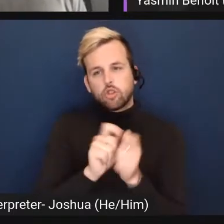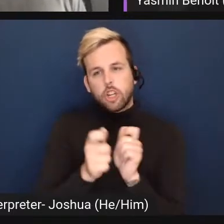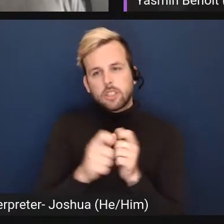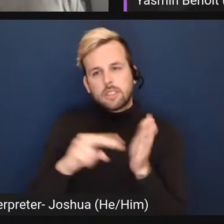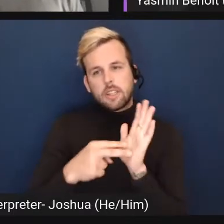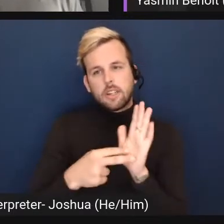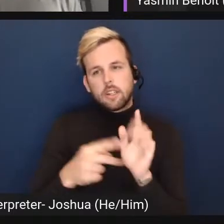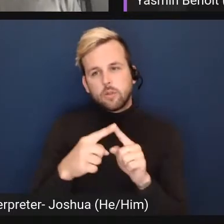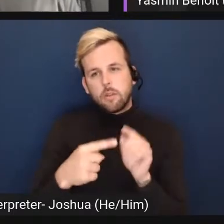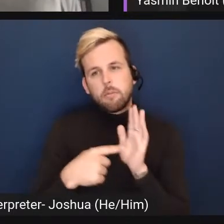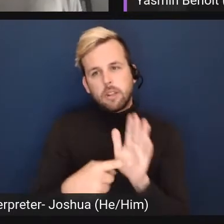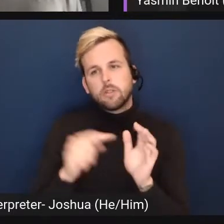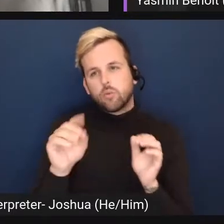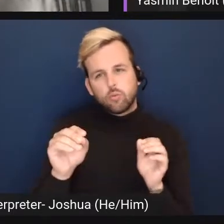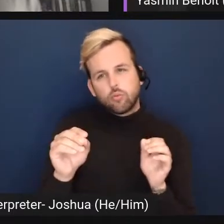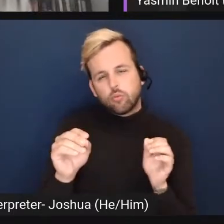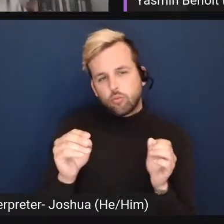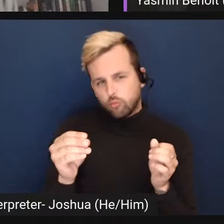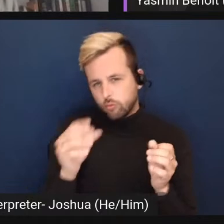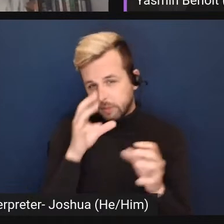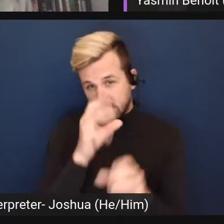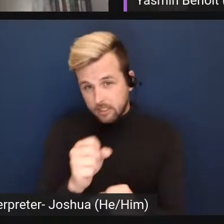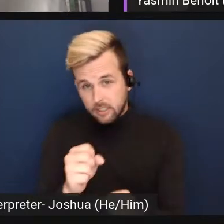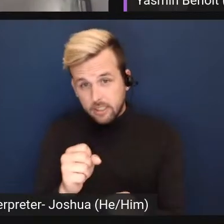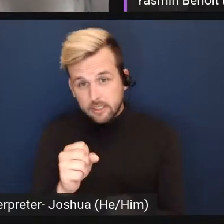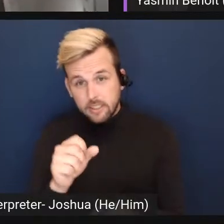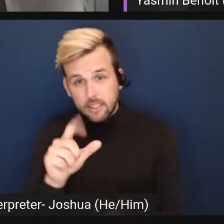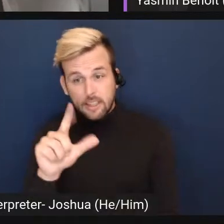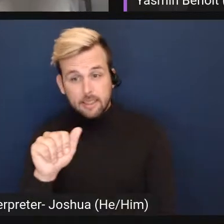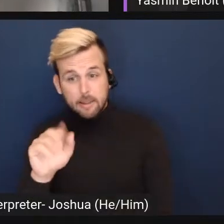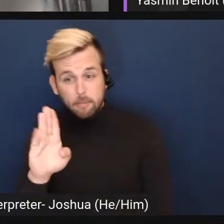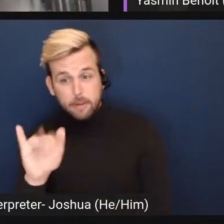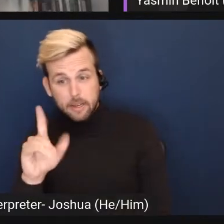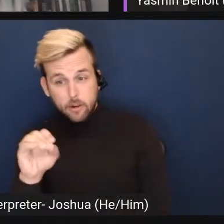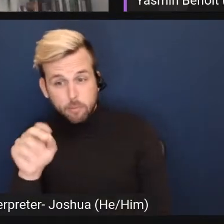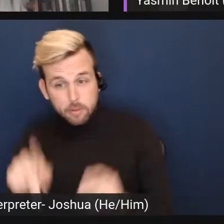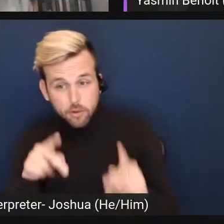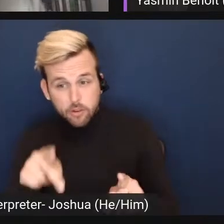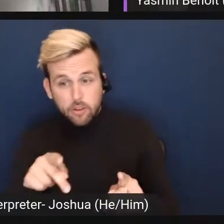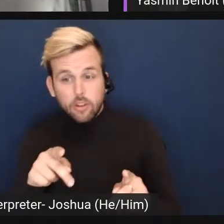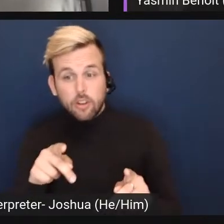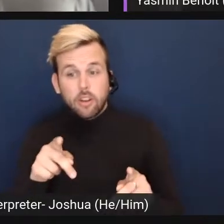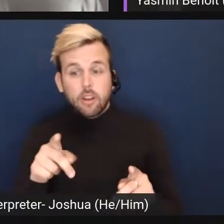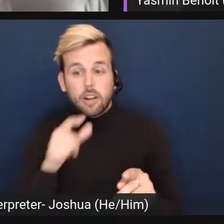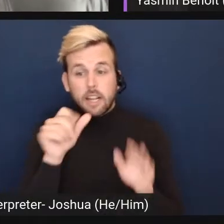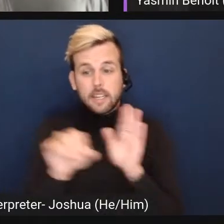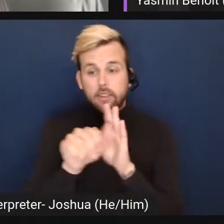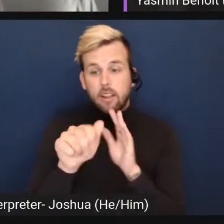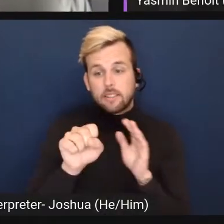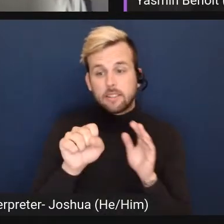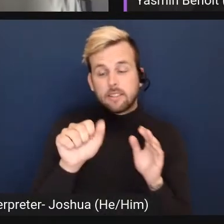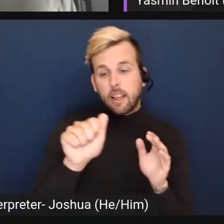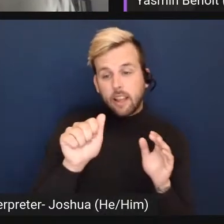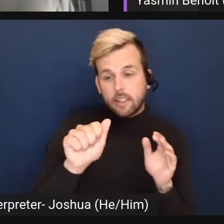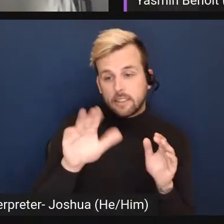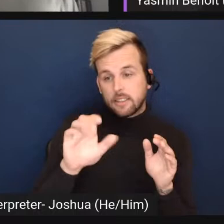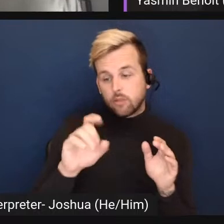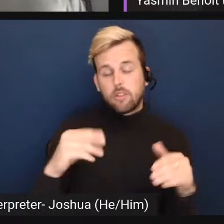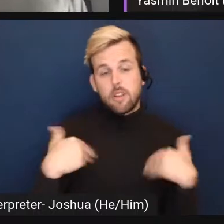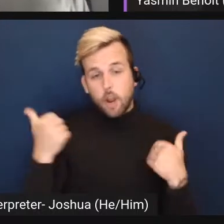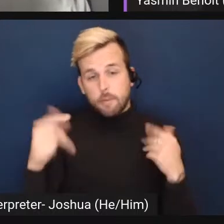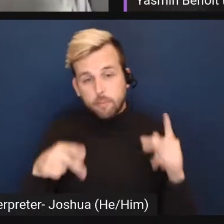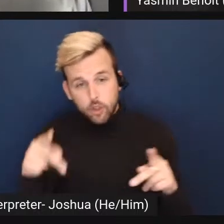to? Is it low-levido people who don't currently identify as ace or younger people, et cetera?